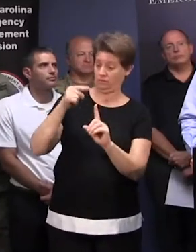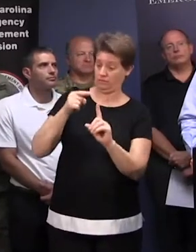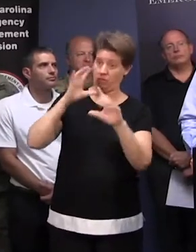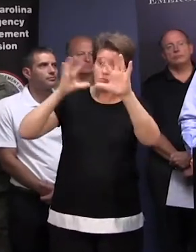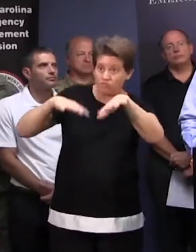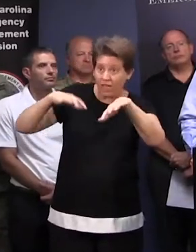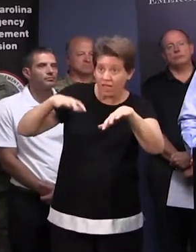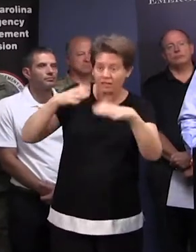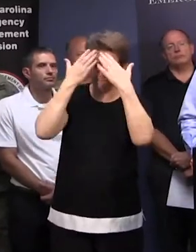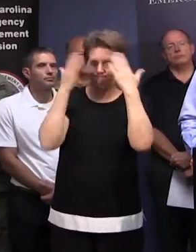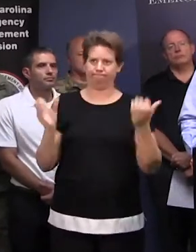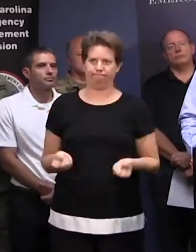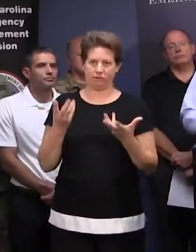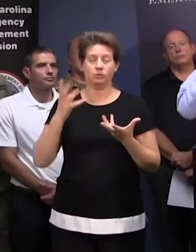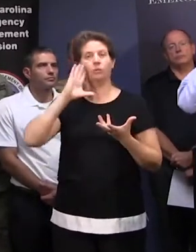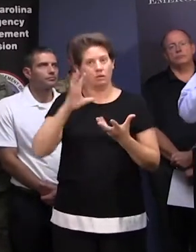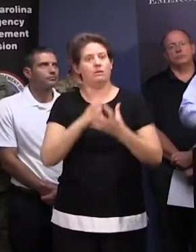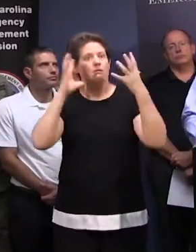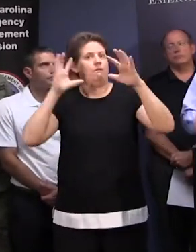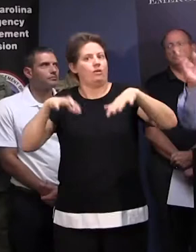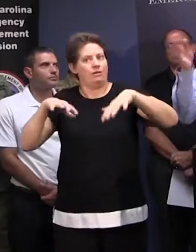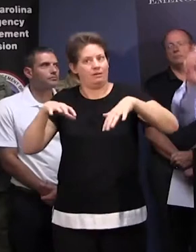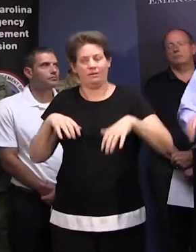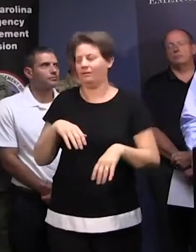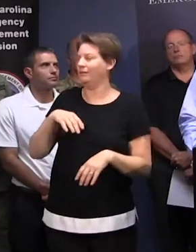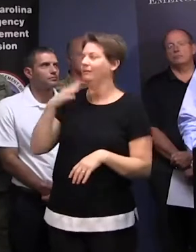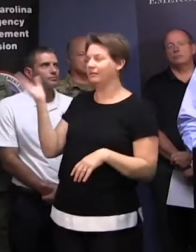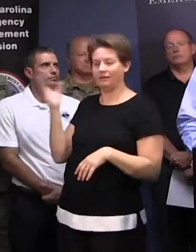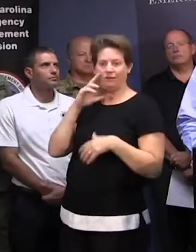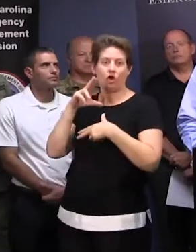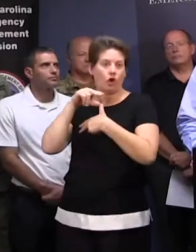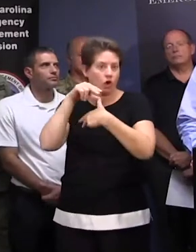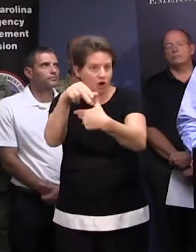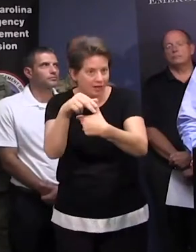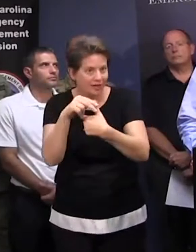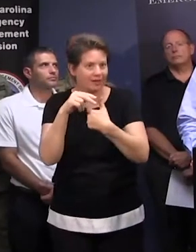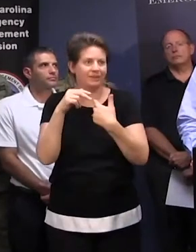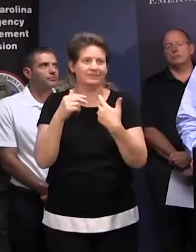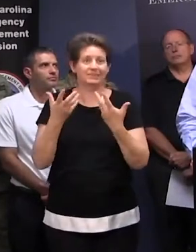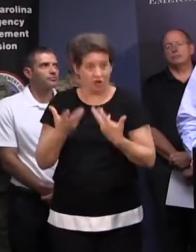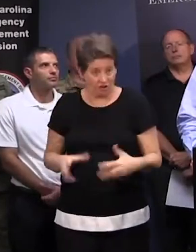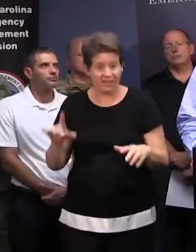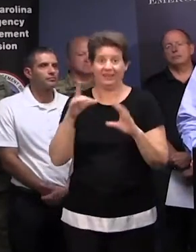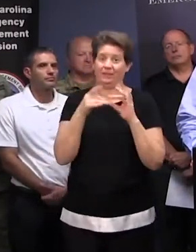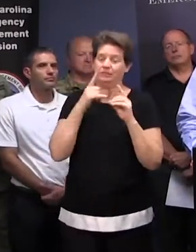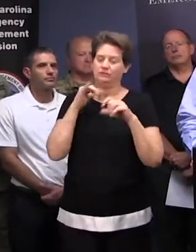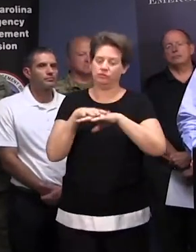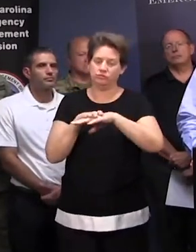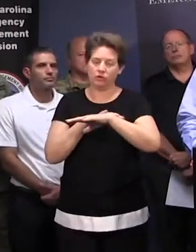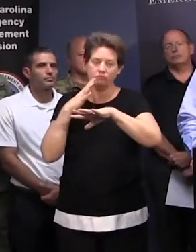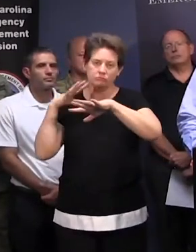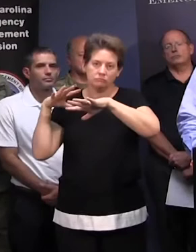water, we don't know. We know there's going be a lot of rain, as we know that the hurricane has already been mentioned, is moving slowly, just crawling